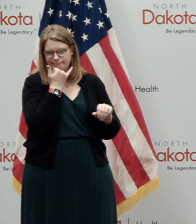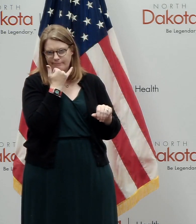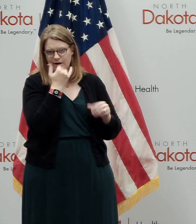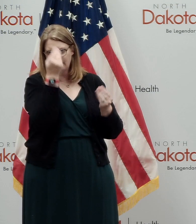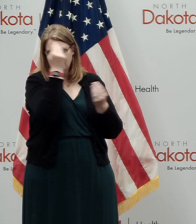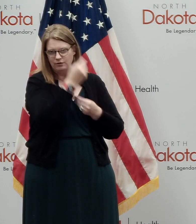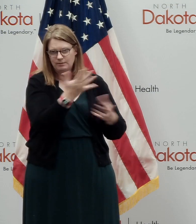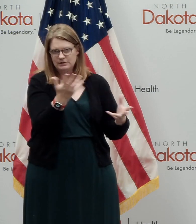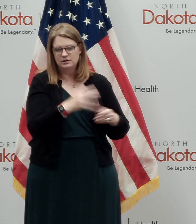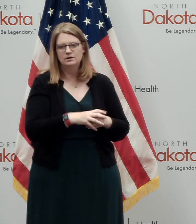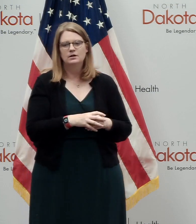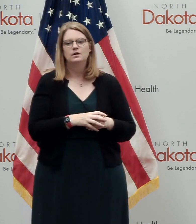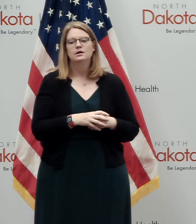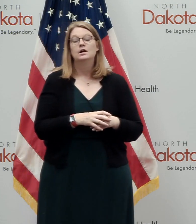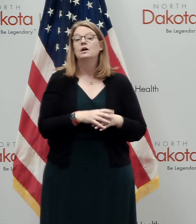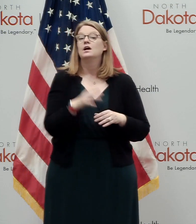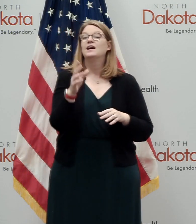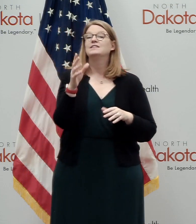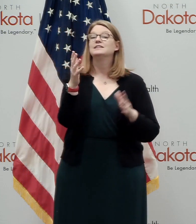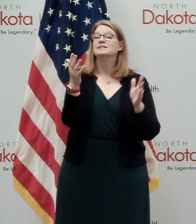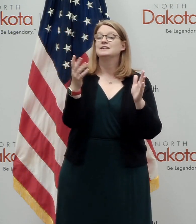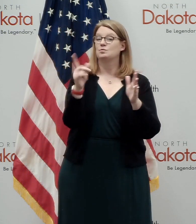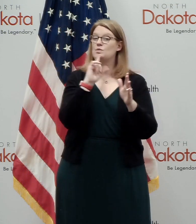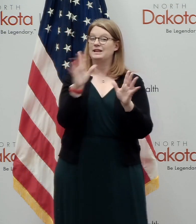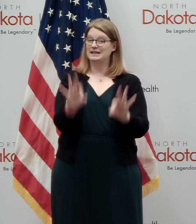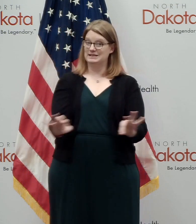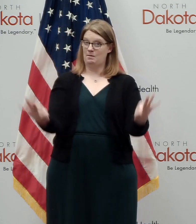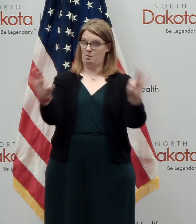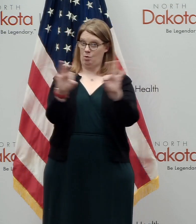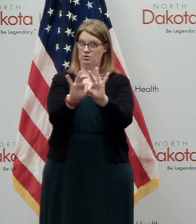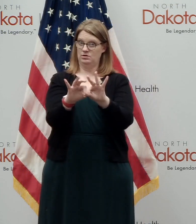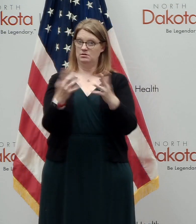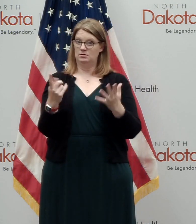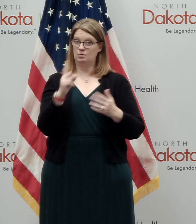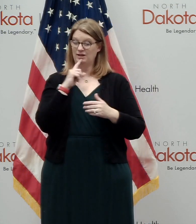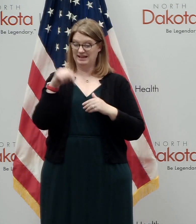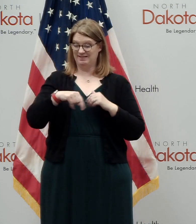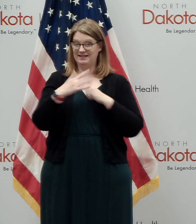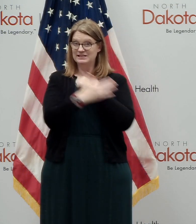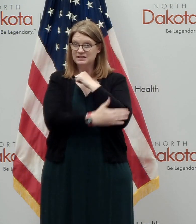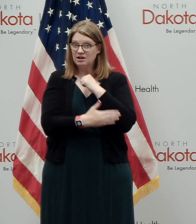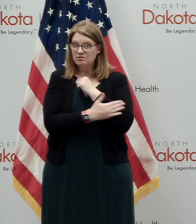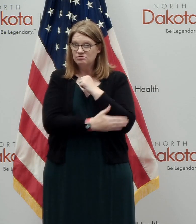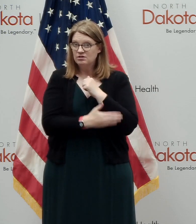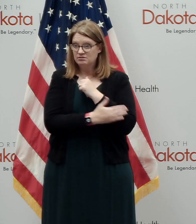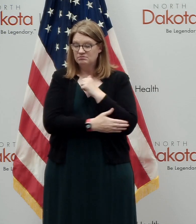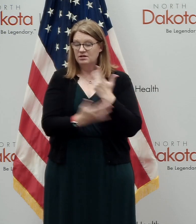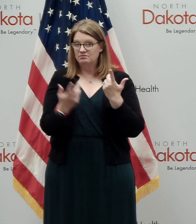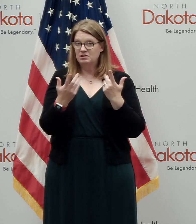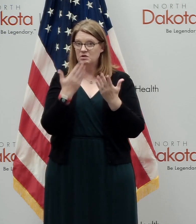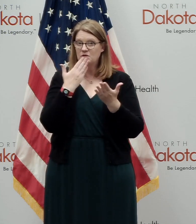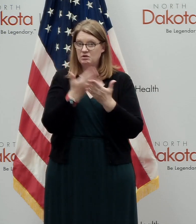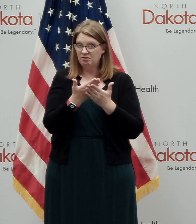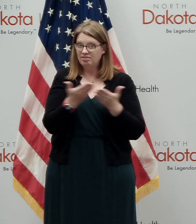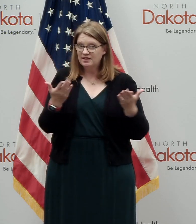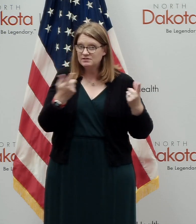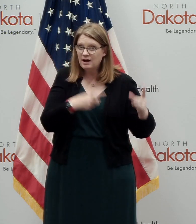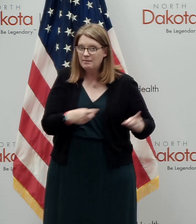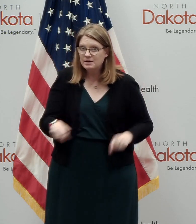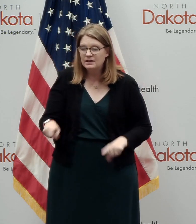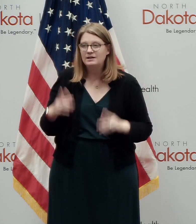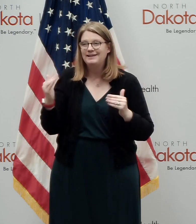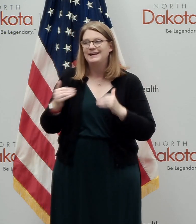nationally, again, it's important to note that as a country, the great things are happening on this front. We've gone, even with increased testing